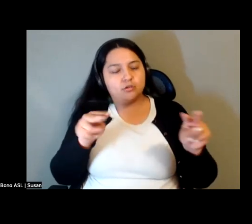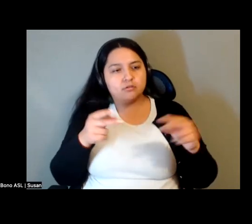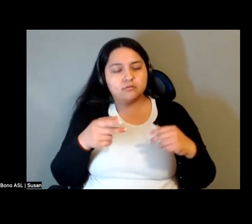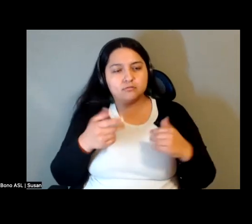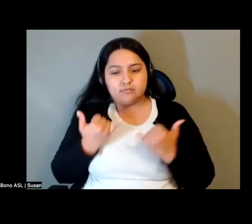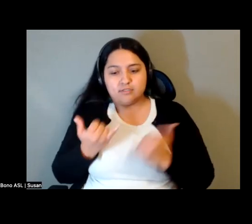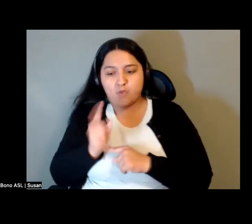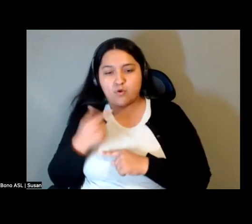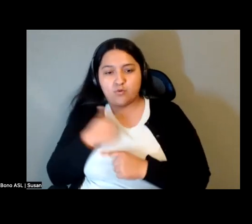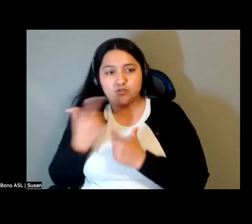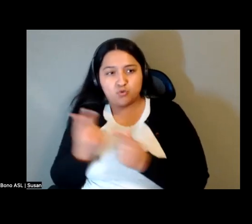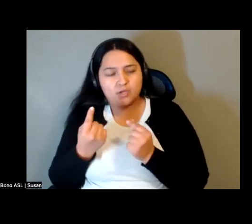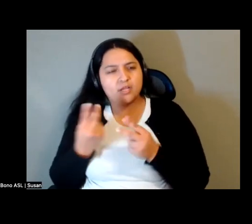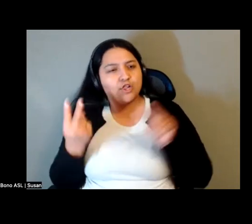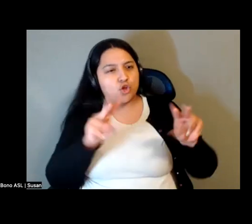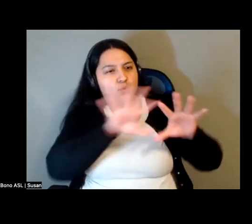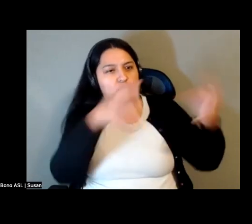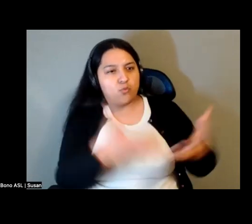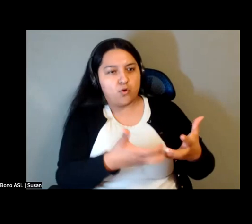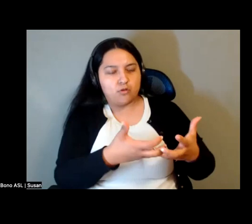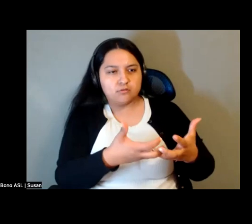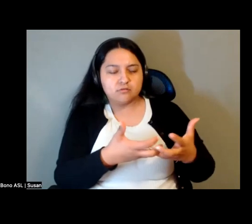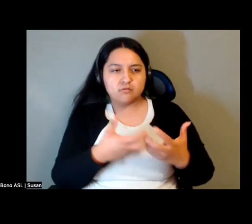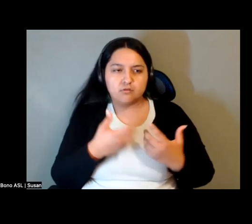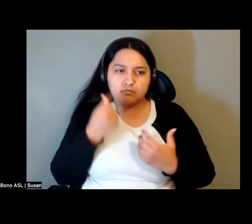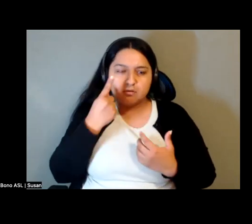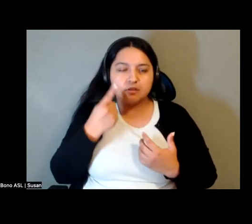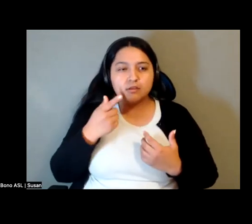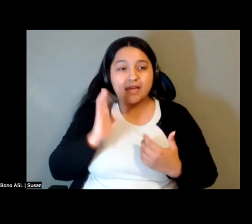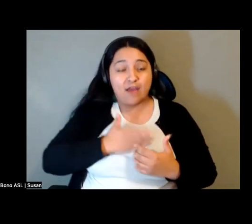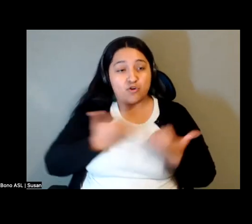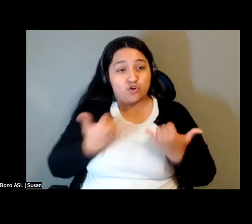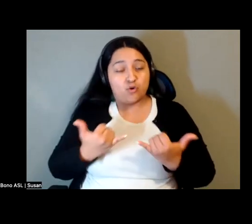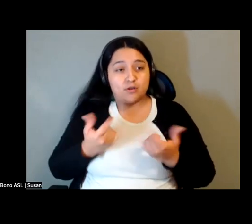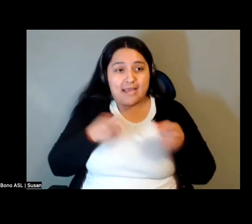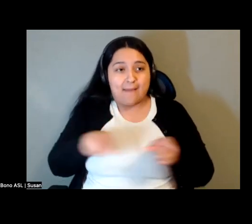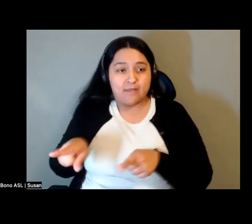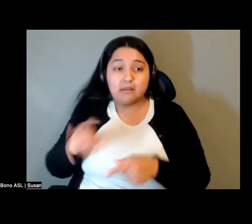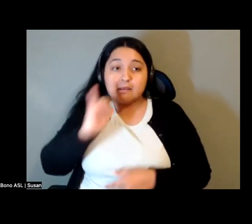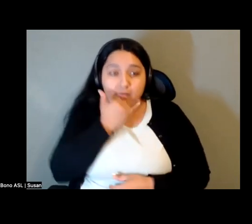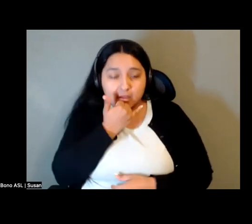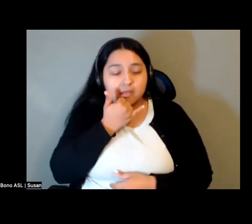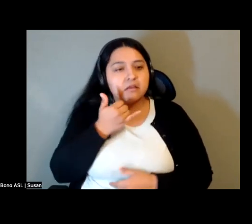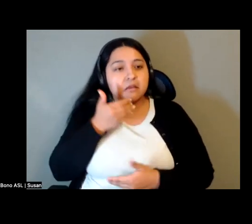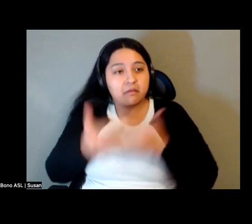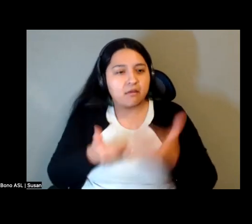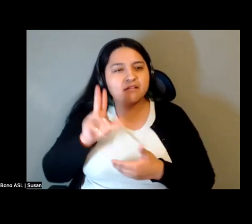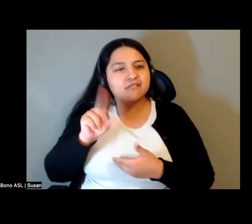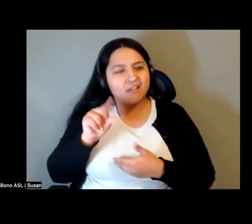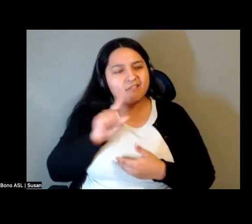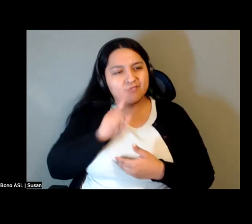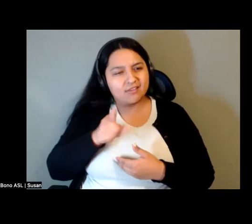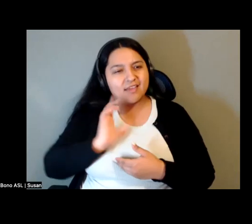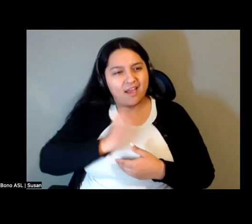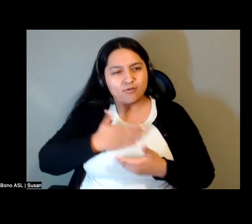moment on a global level, because I don't think we got to this place by accident is my point. I think it's our collective work and experimenting